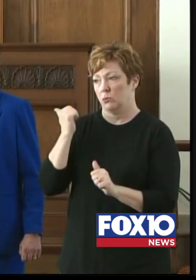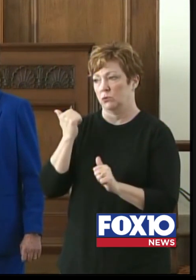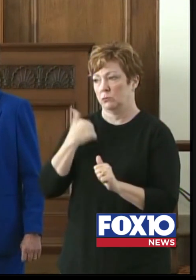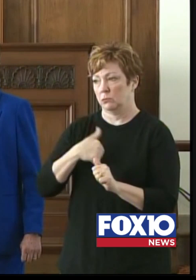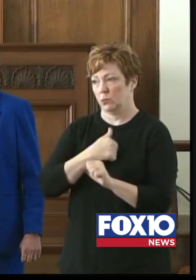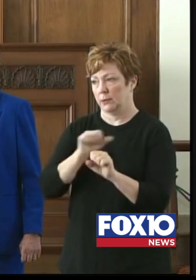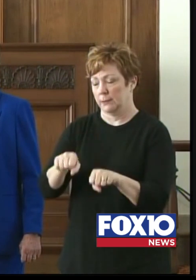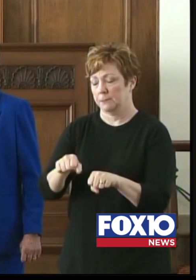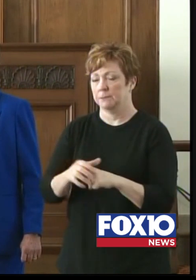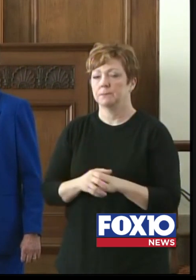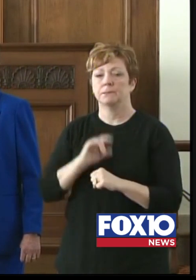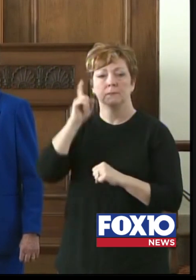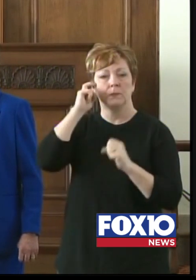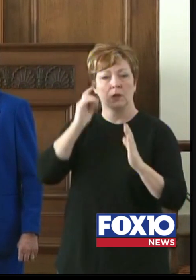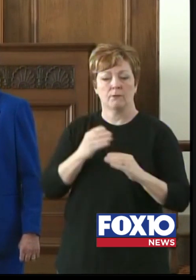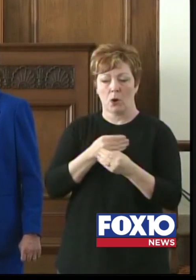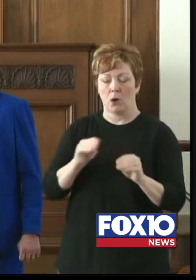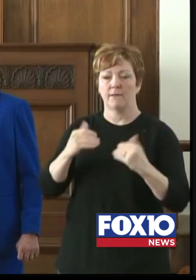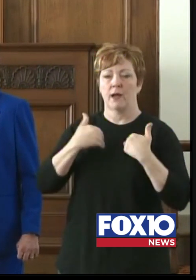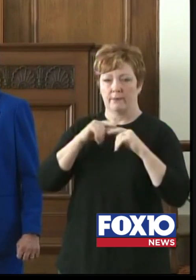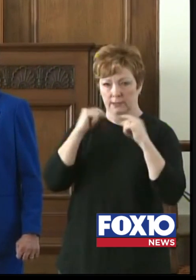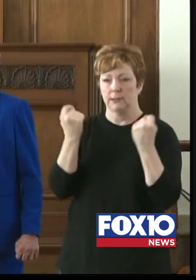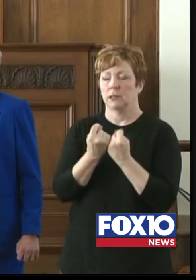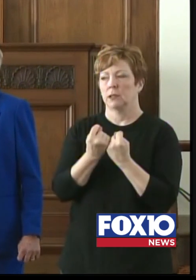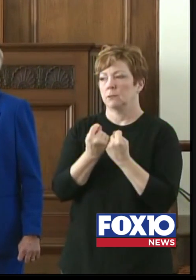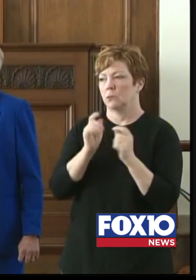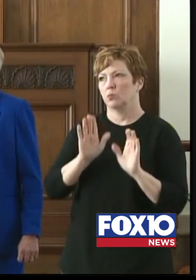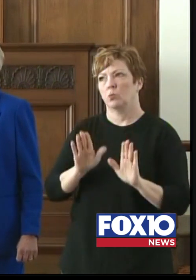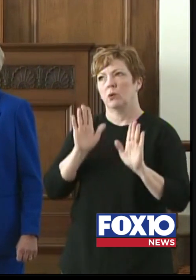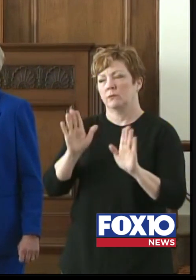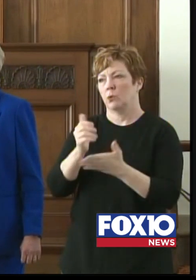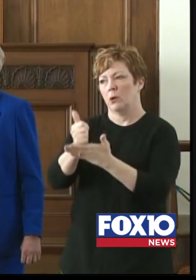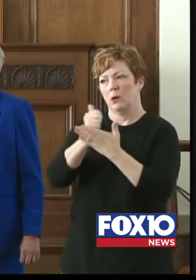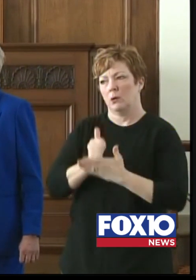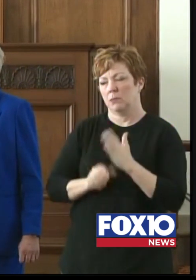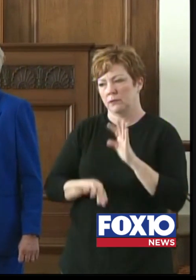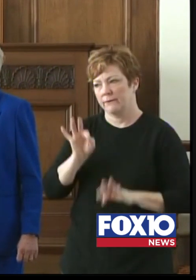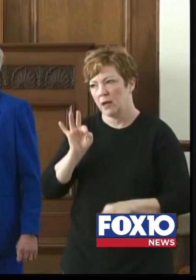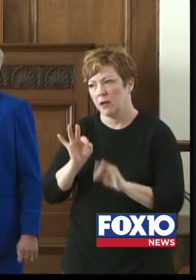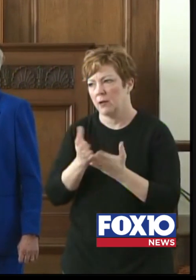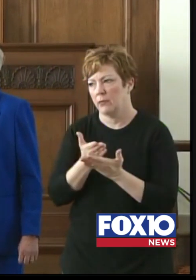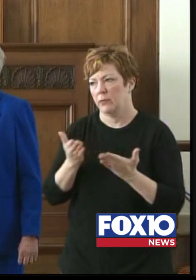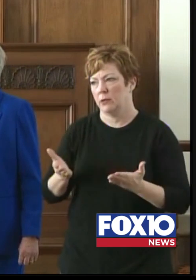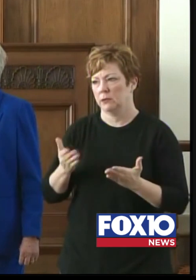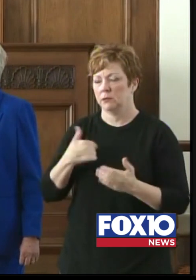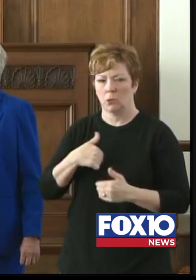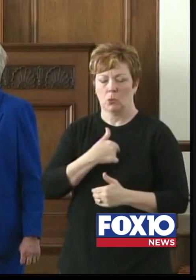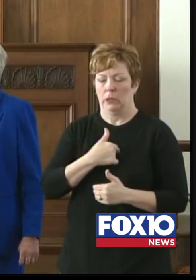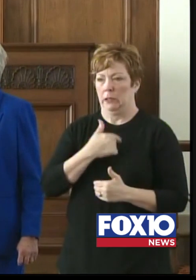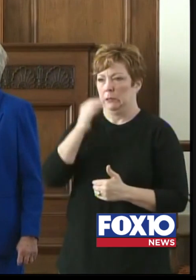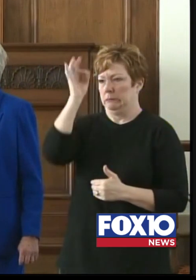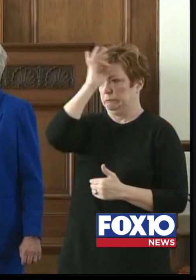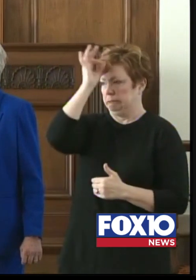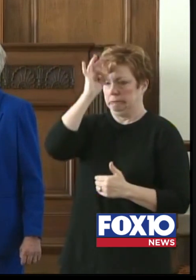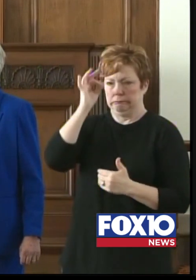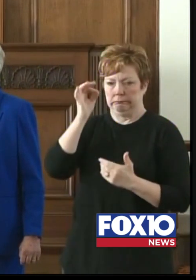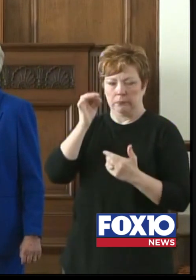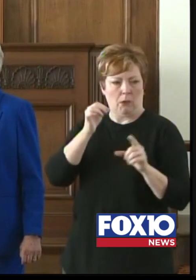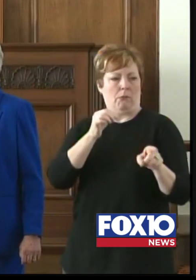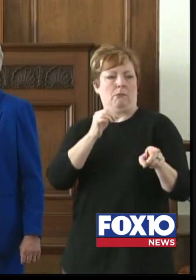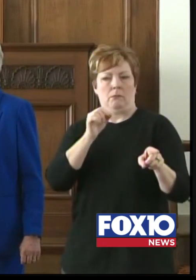the governor's office has a team that's been terrific in helping us find those products in places that we don't even know where to look